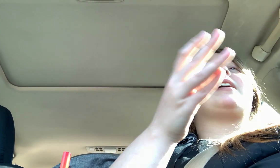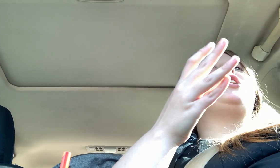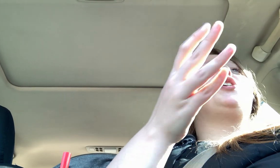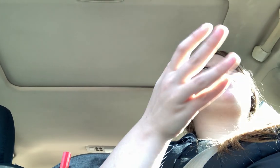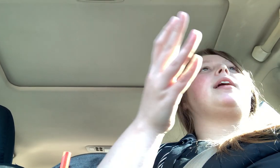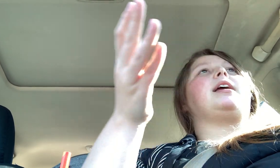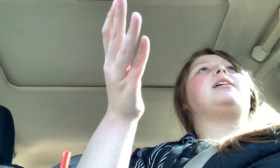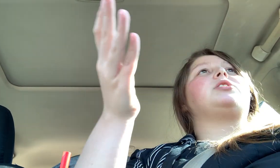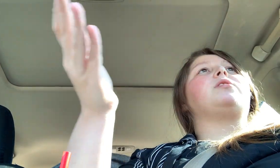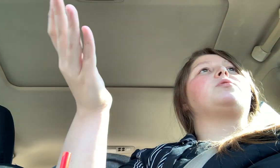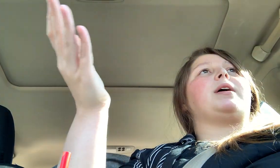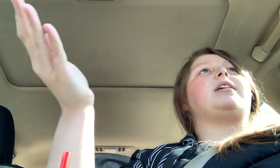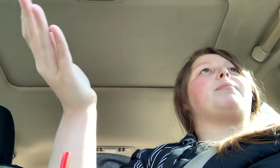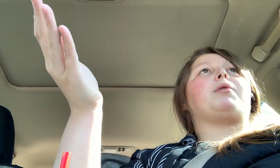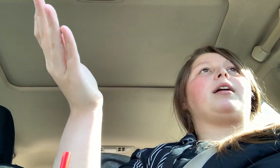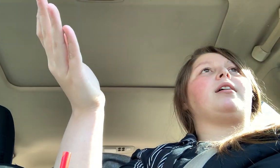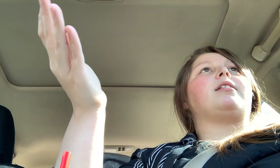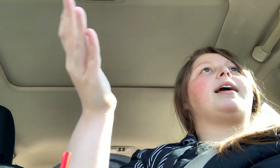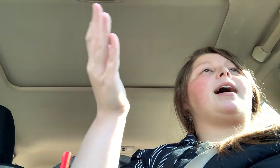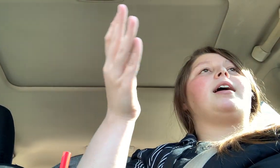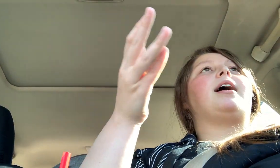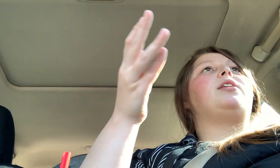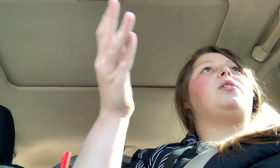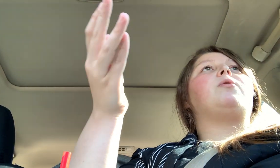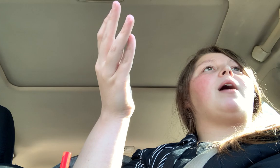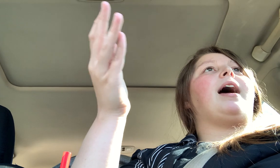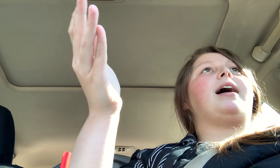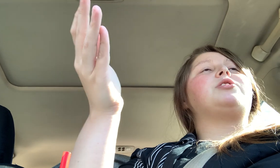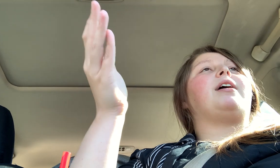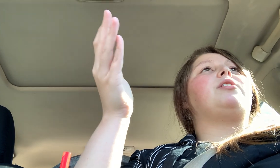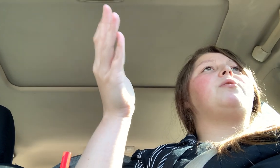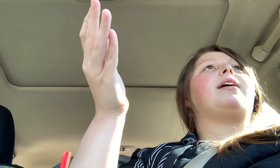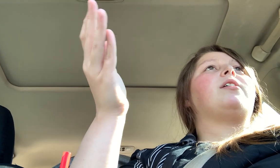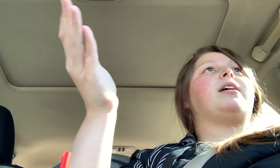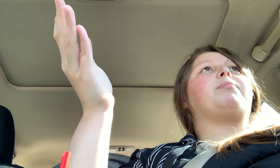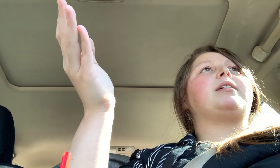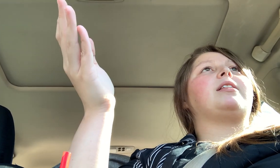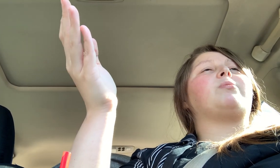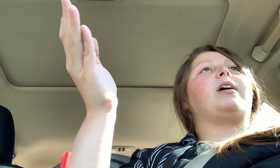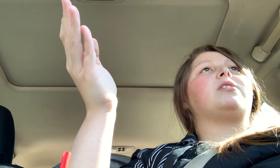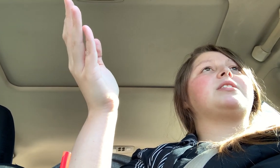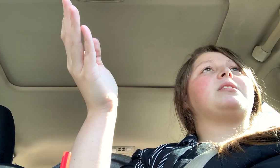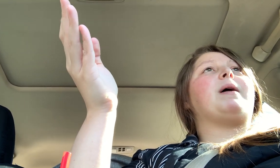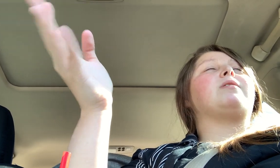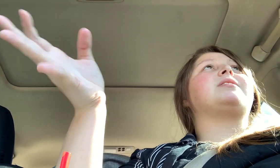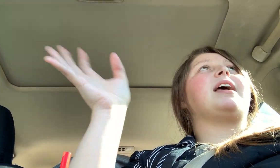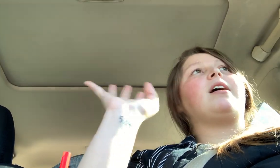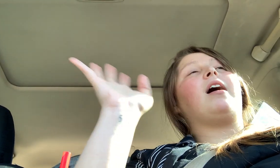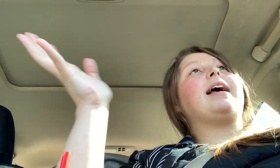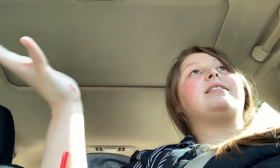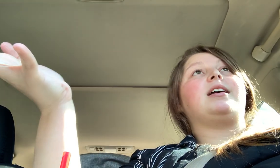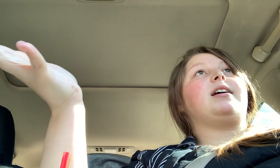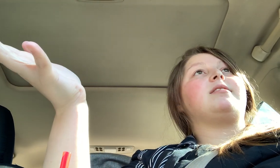cause I knew I needed to lose weight to get pregnant. Like I knew I had to, I knew I couldn't get pregnant 360 pounds. Thank God I didn't.